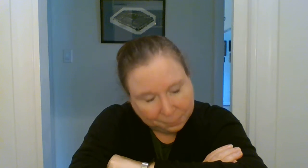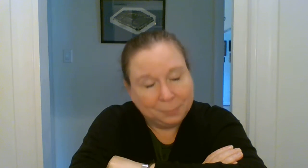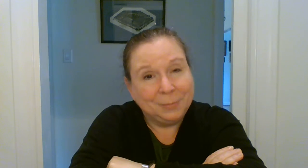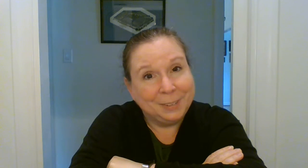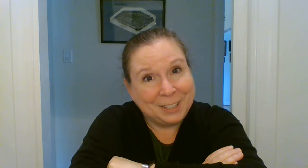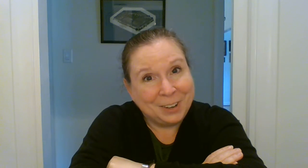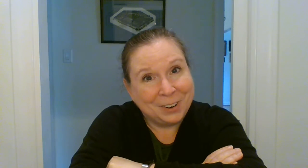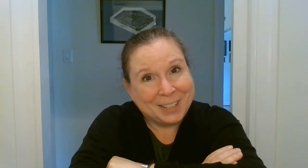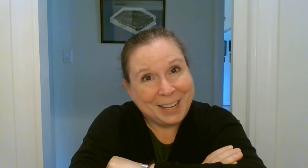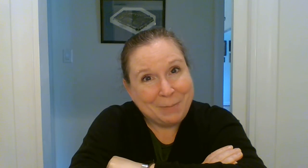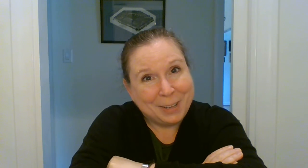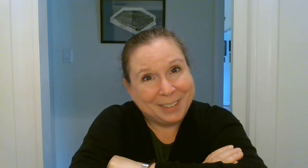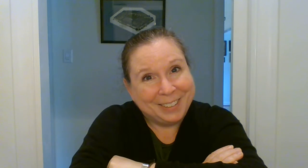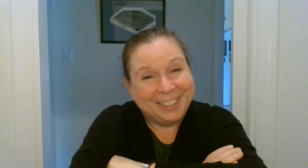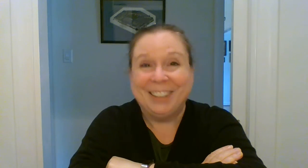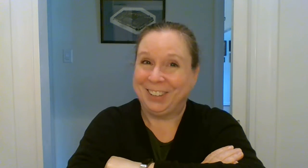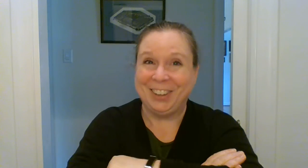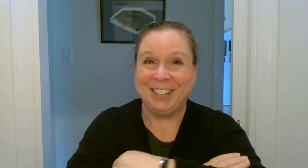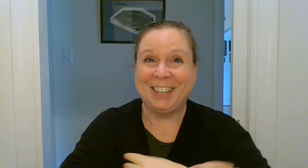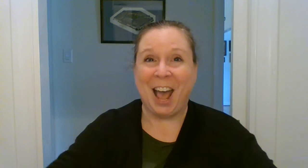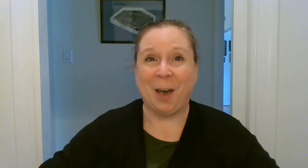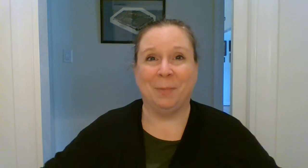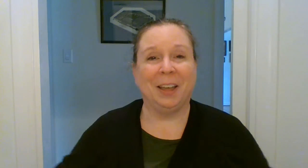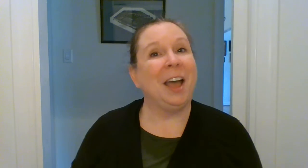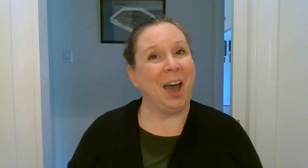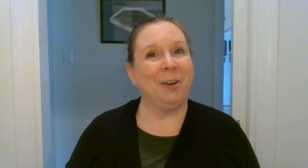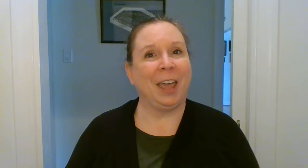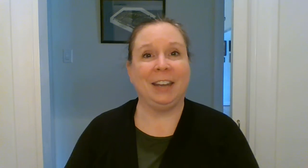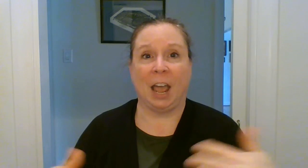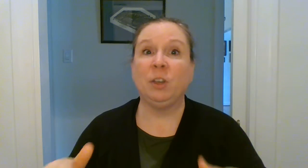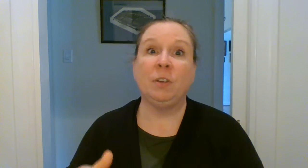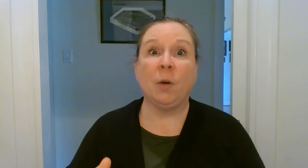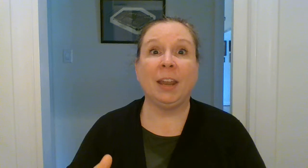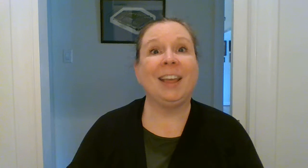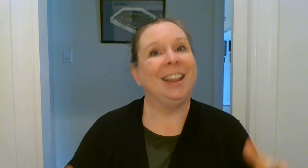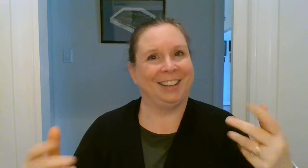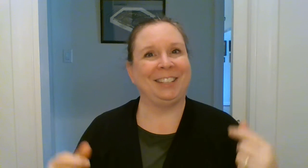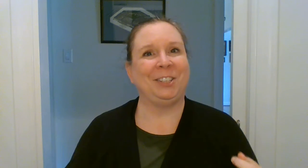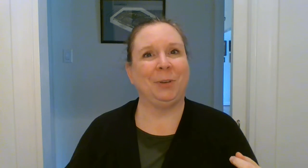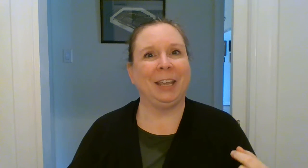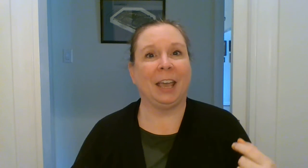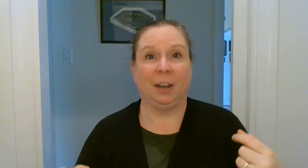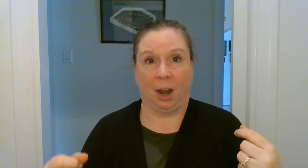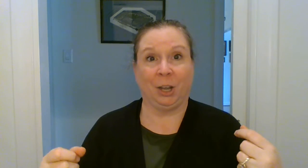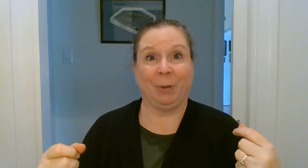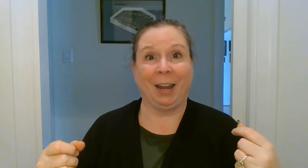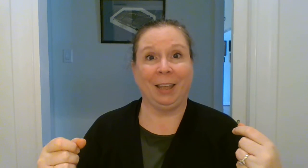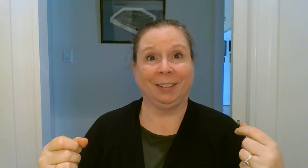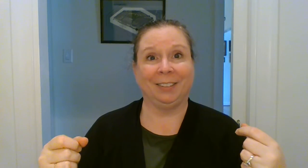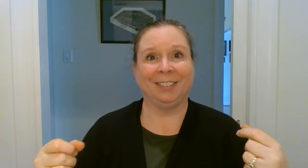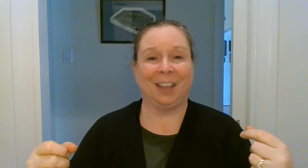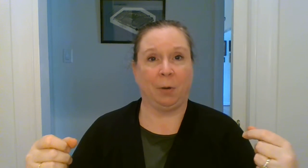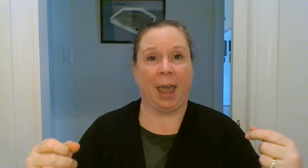Did you go to sleep? Good job! Okay now you know it. Let's do it again. Are you ready? Okay.